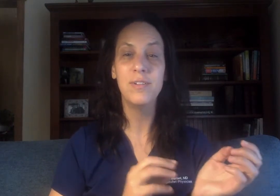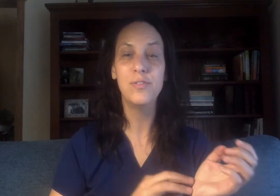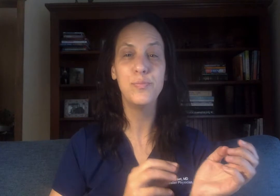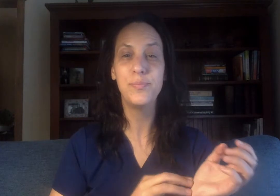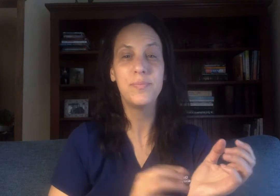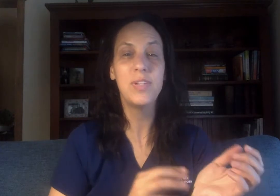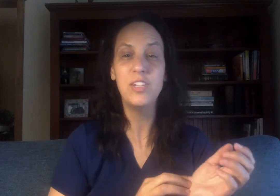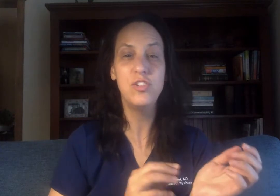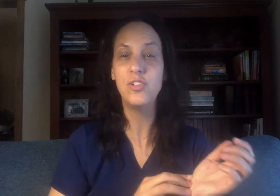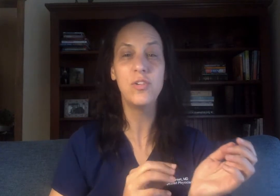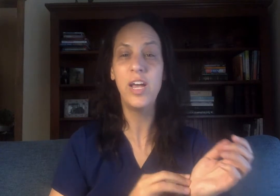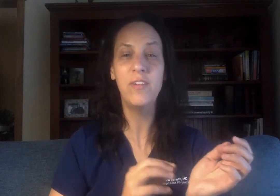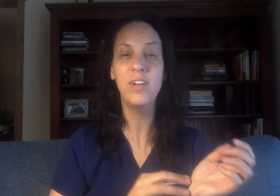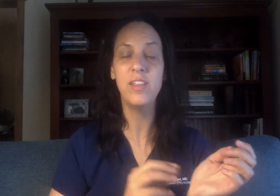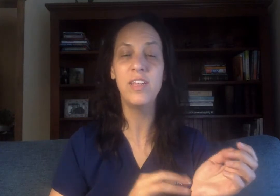But I just don't have anything.